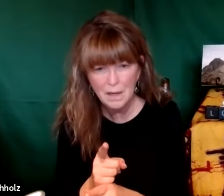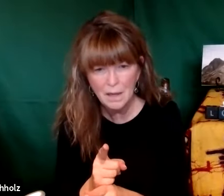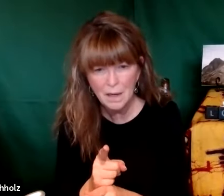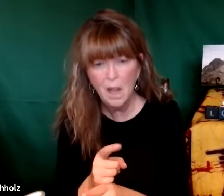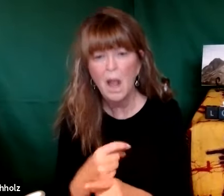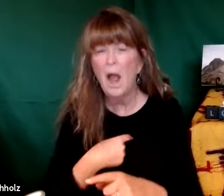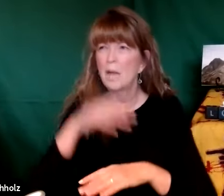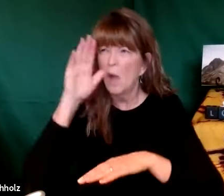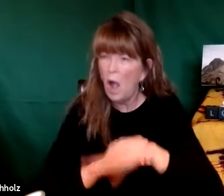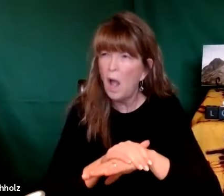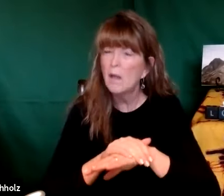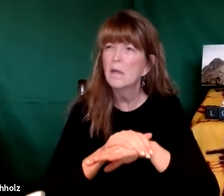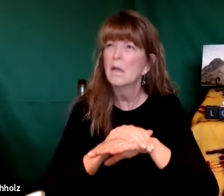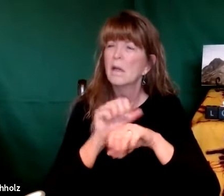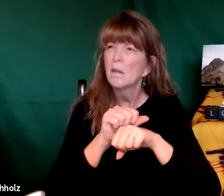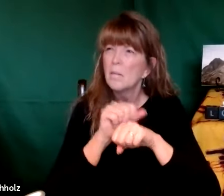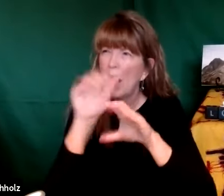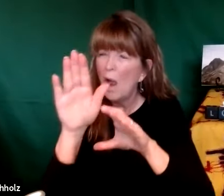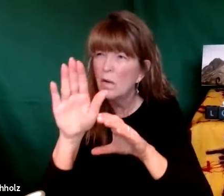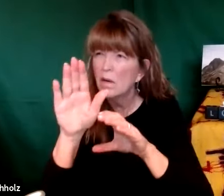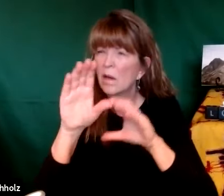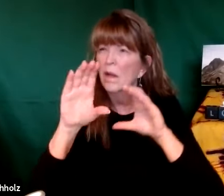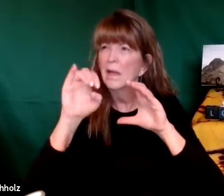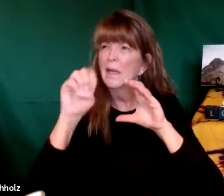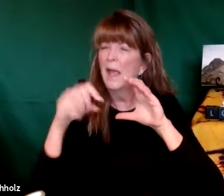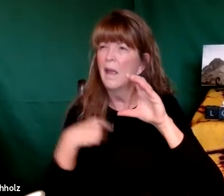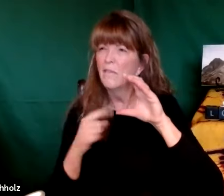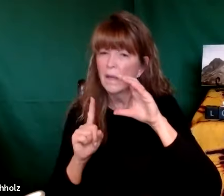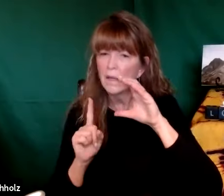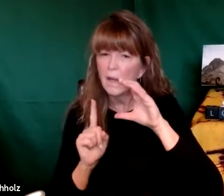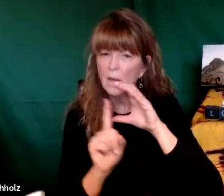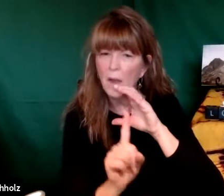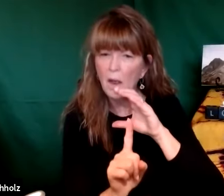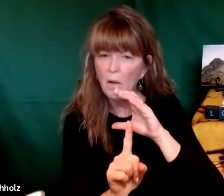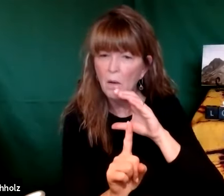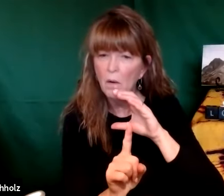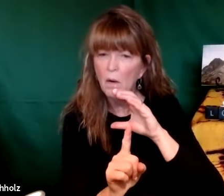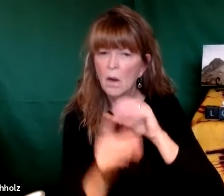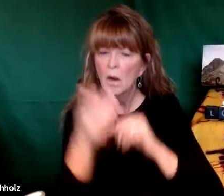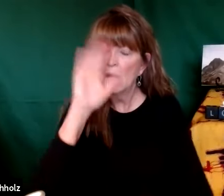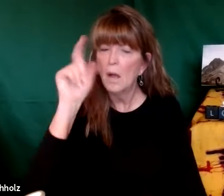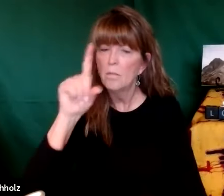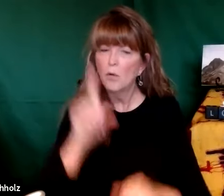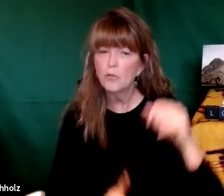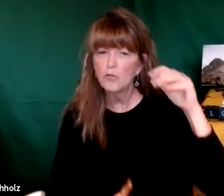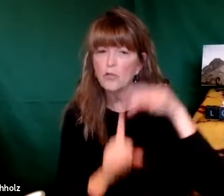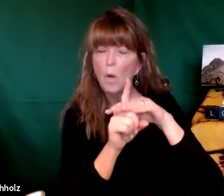and Elijah thought I'm doing this right I am on the holy mountain I went into the cave